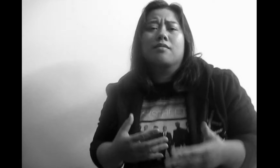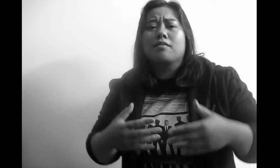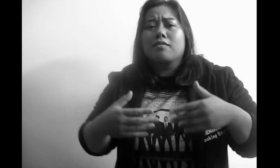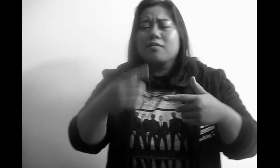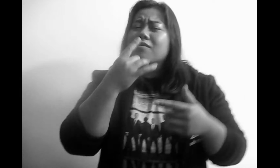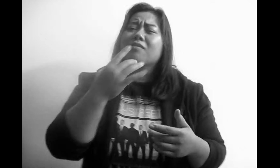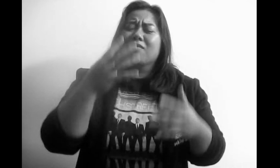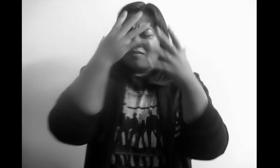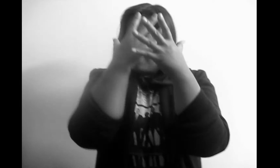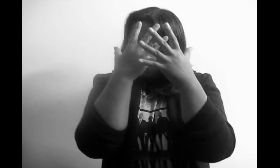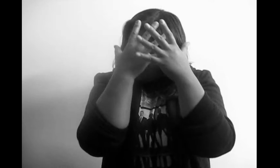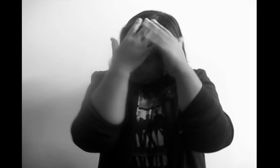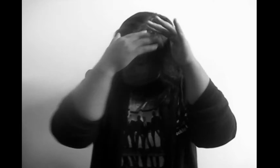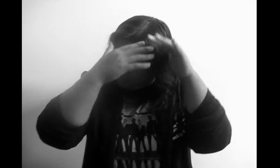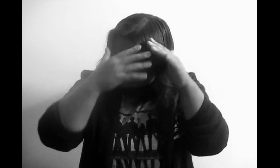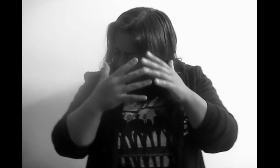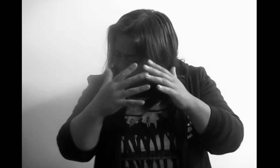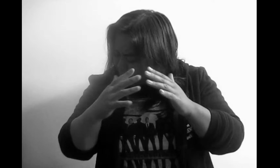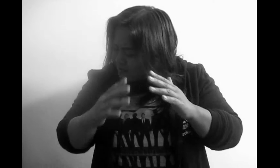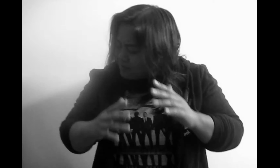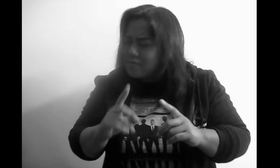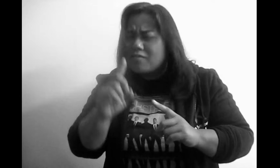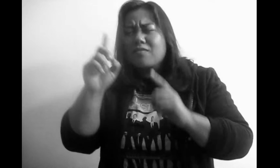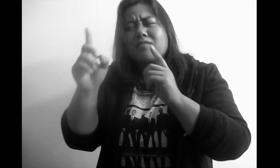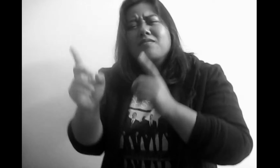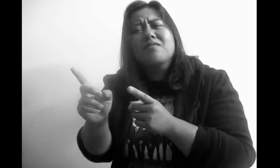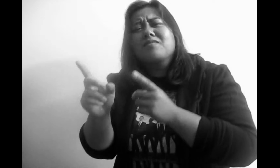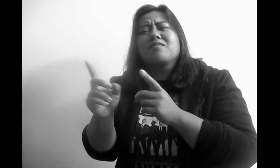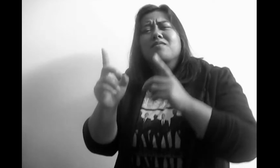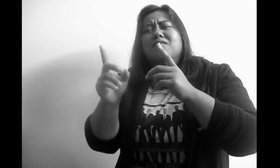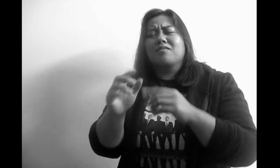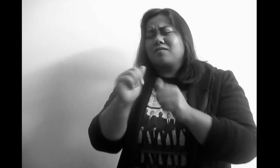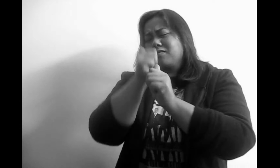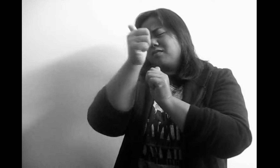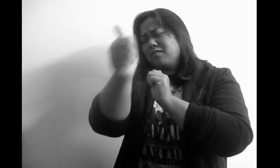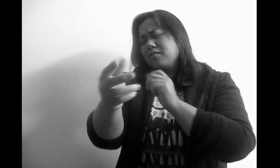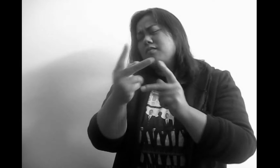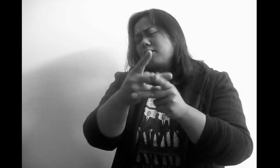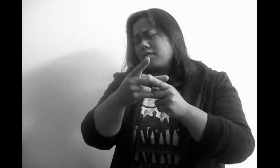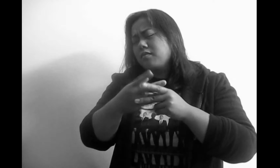dark now You've just gone way too far I'll keep you in my heart